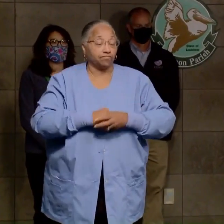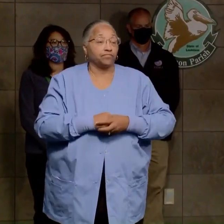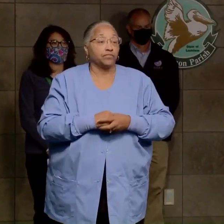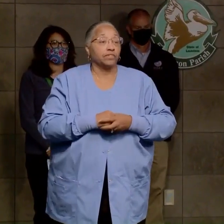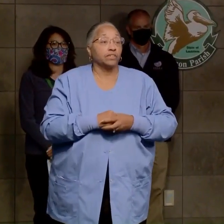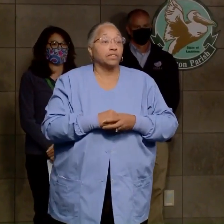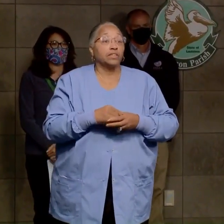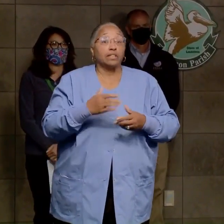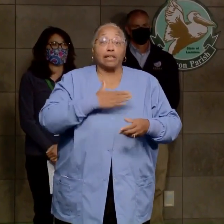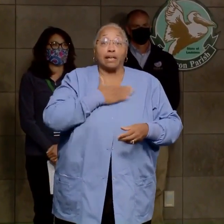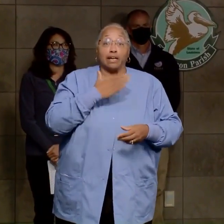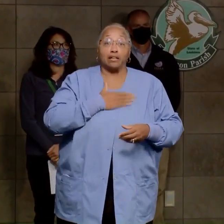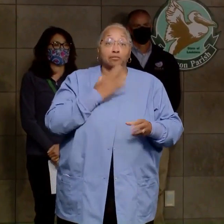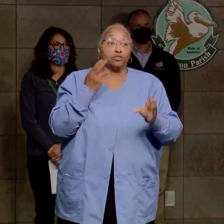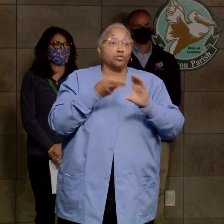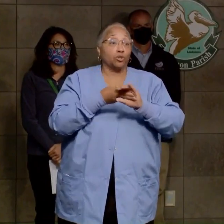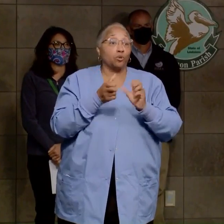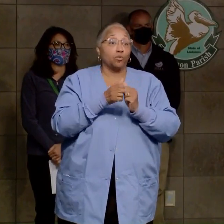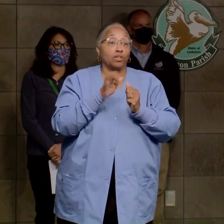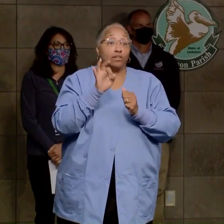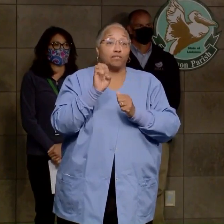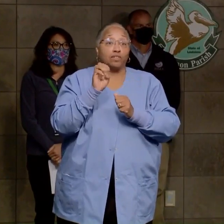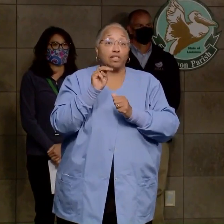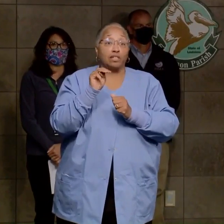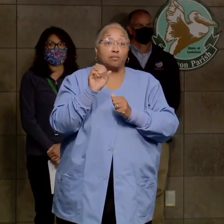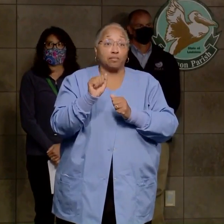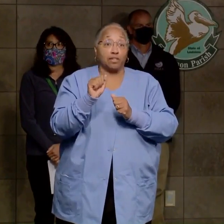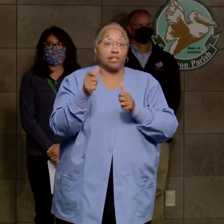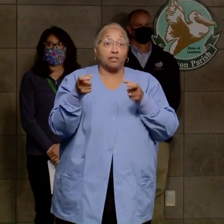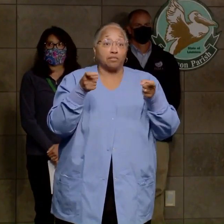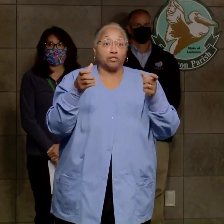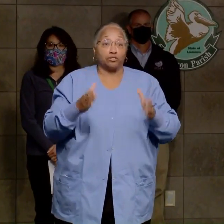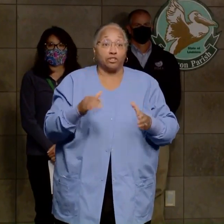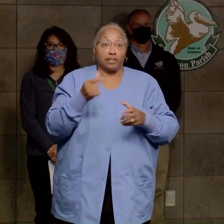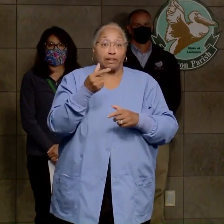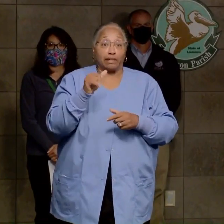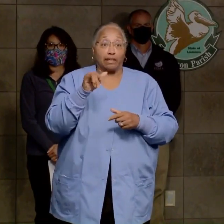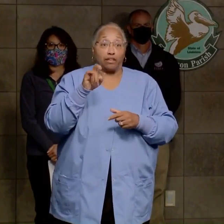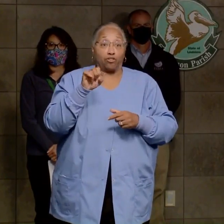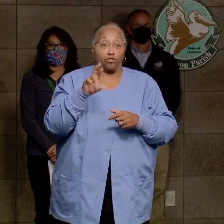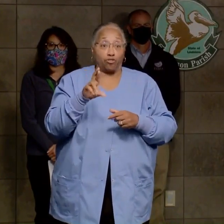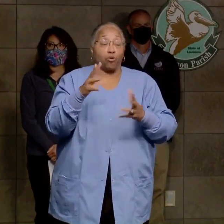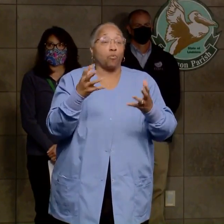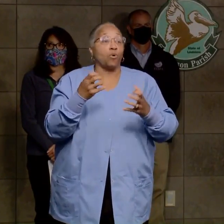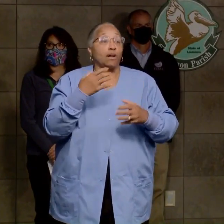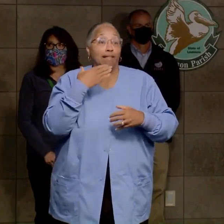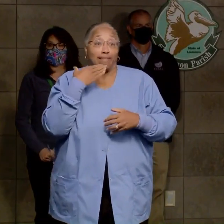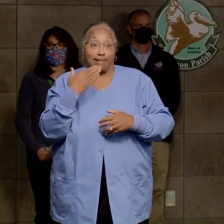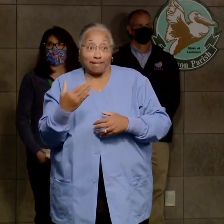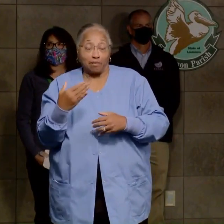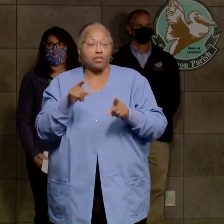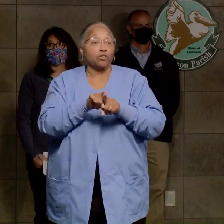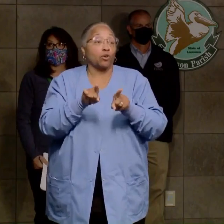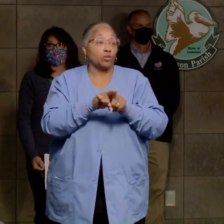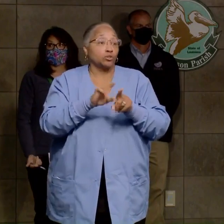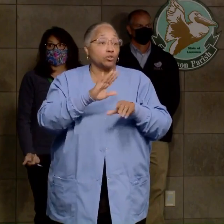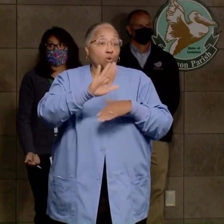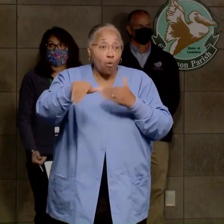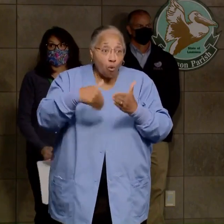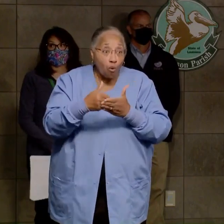pleased to be joined today by FEMA Administrator Pete Gaynor. I want to thank him and all of our federal partners, especially